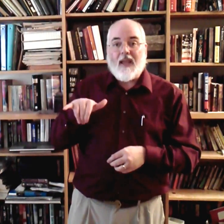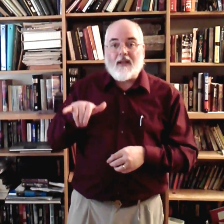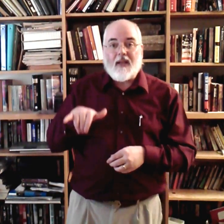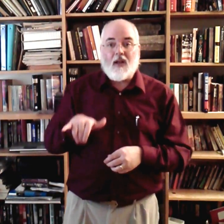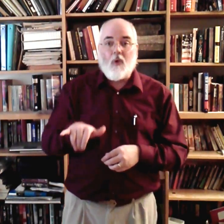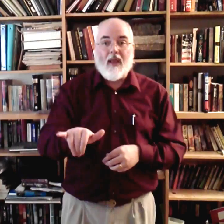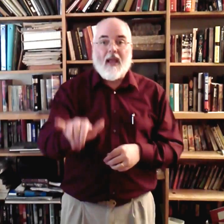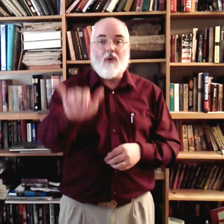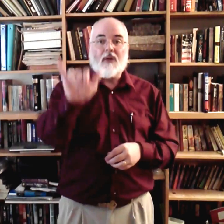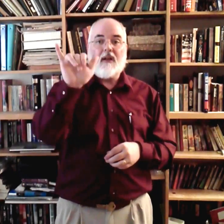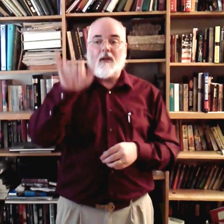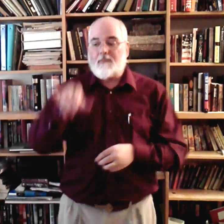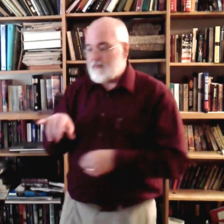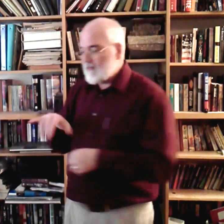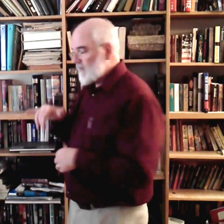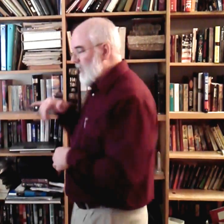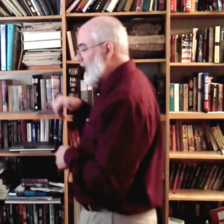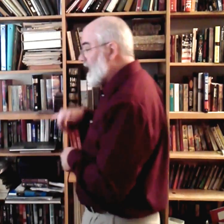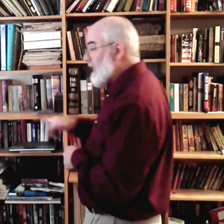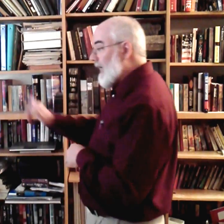kind of going out and in and up. Yet.